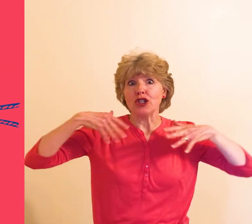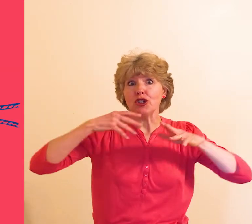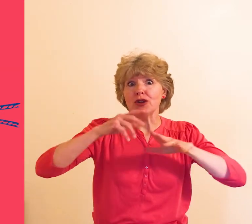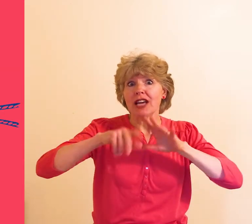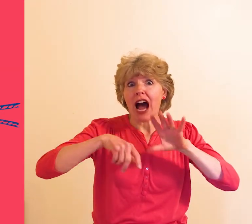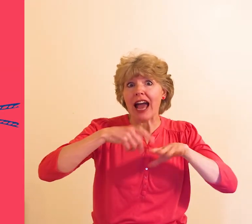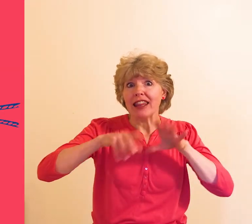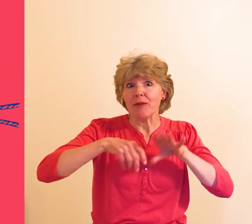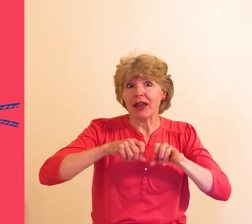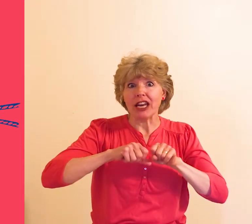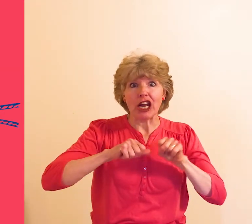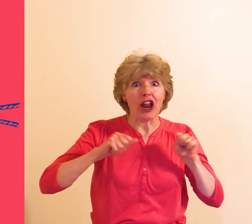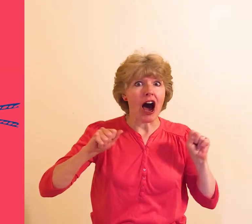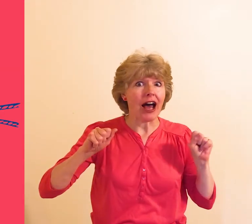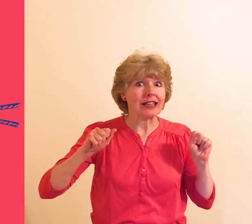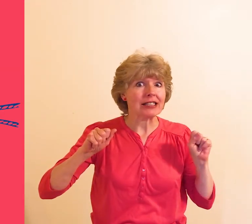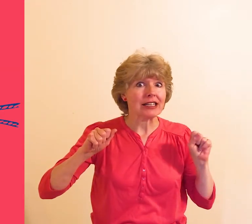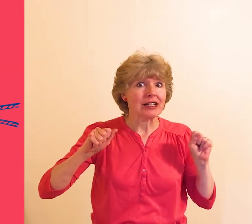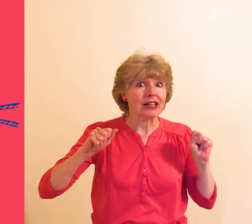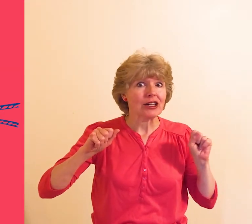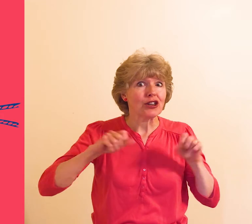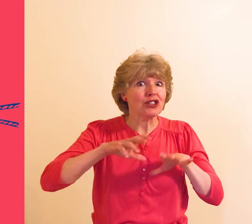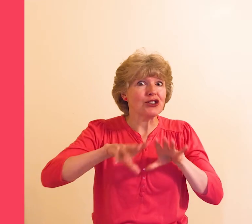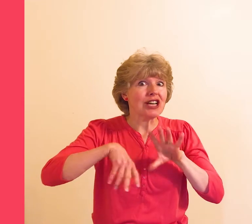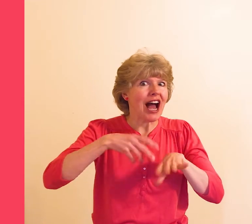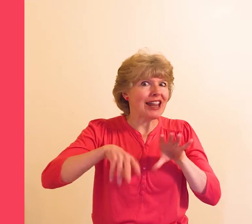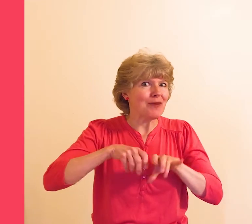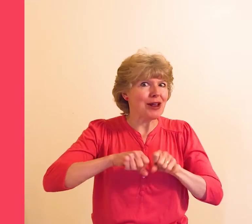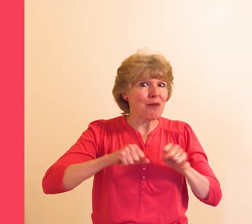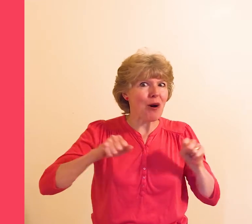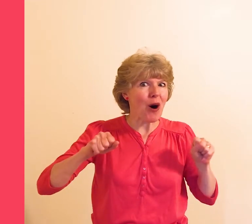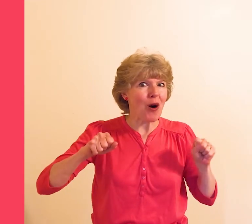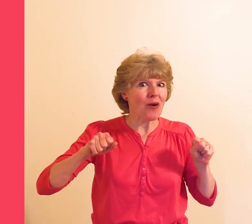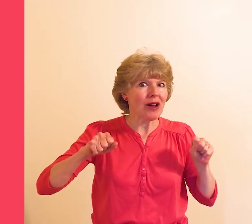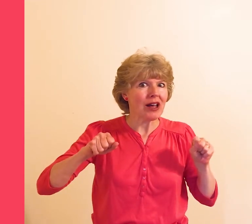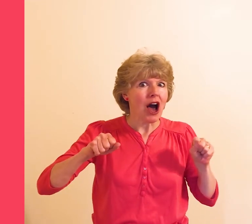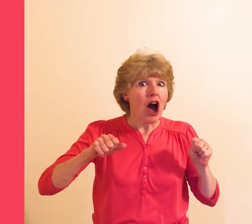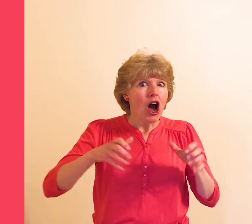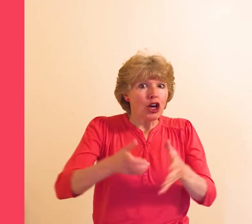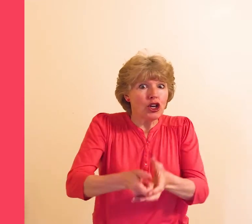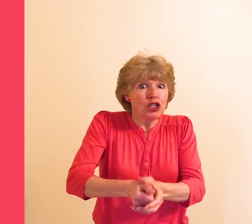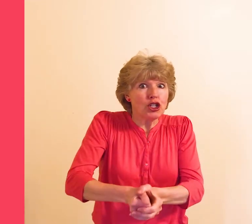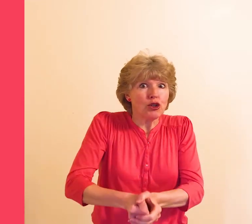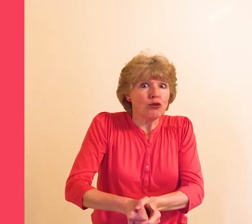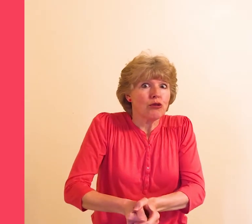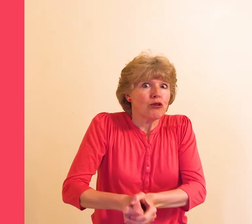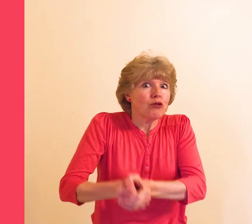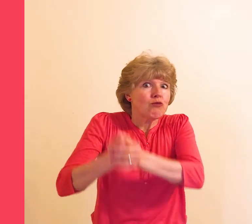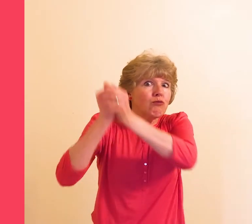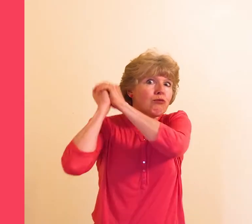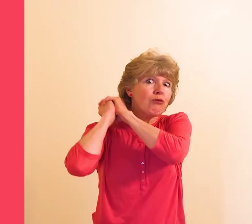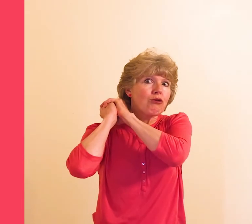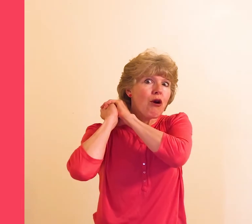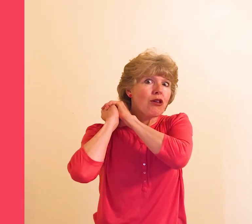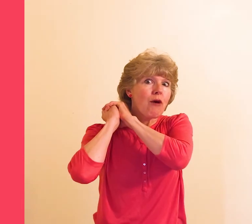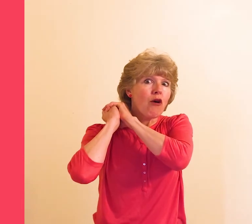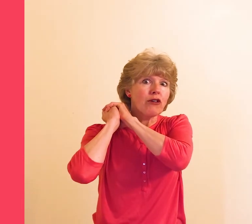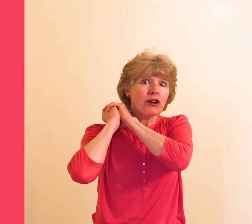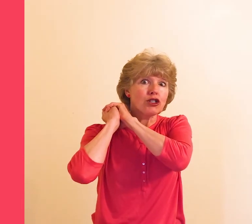you tie them in a knot could you tie them in a bow ah could you throw them over your